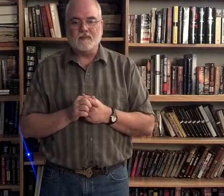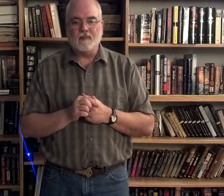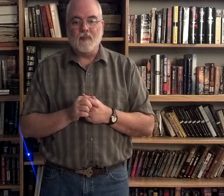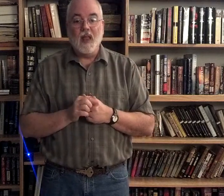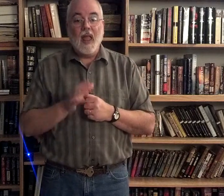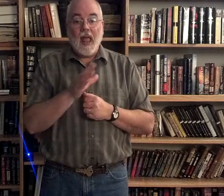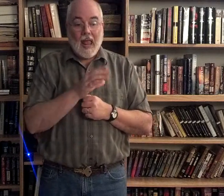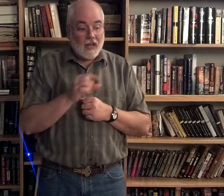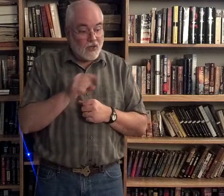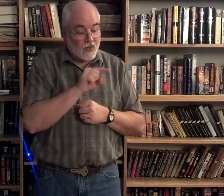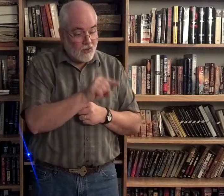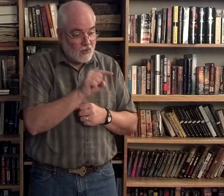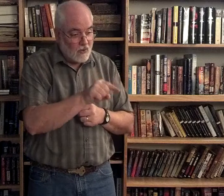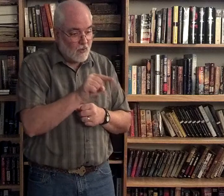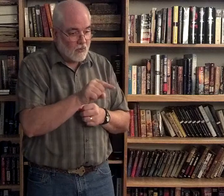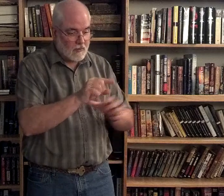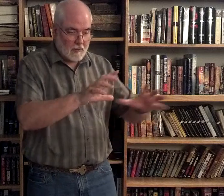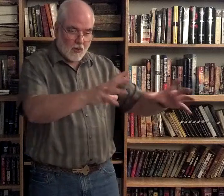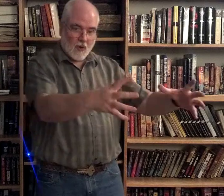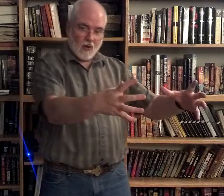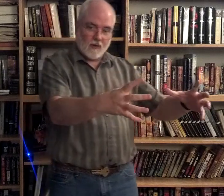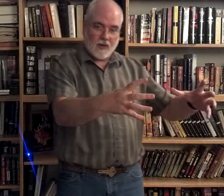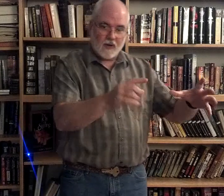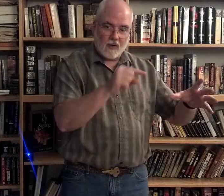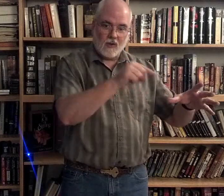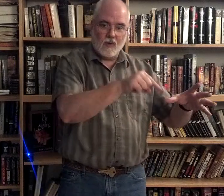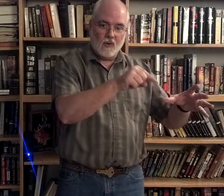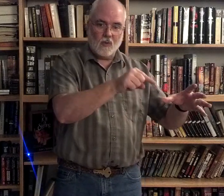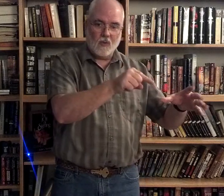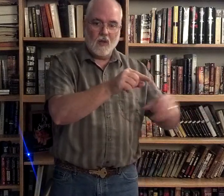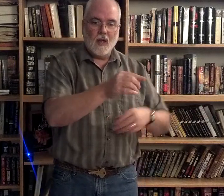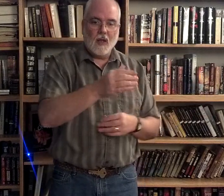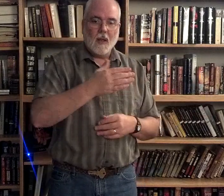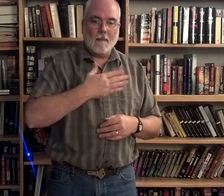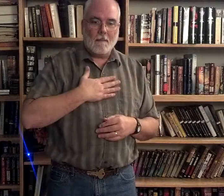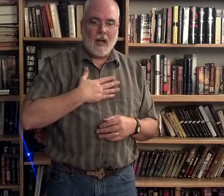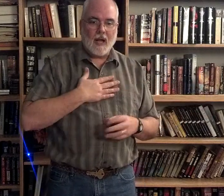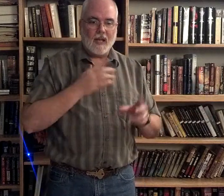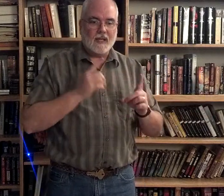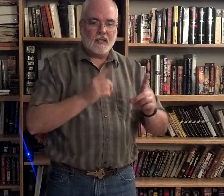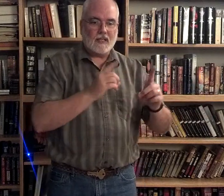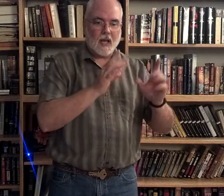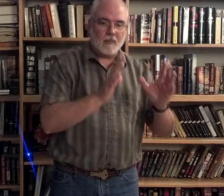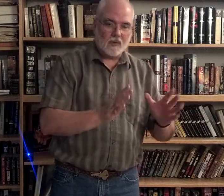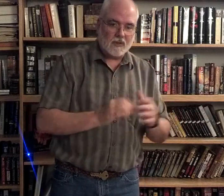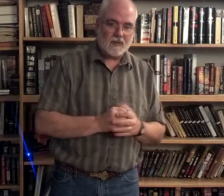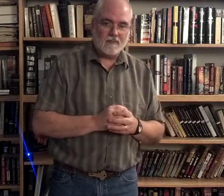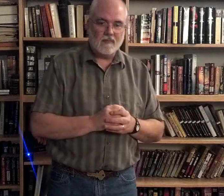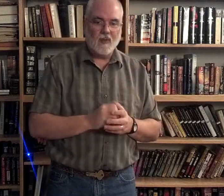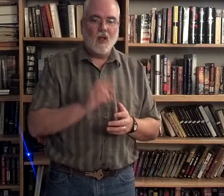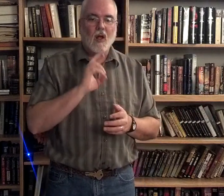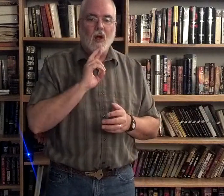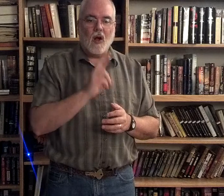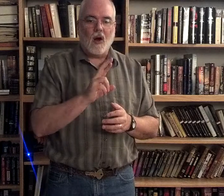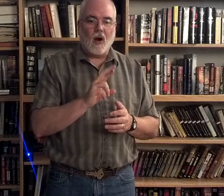And you, remember they're all over here, you, my disciples, are